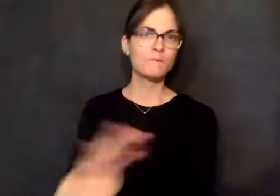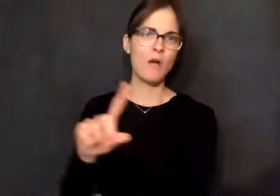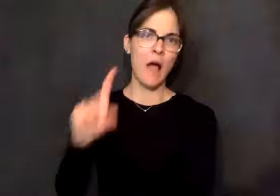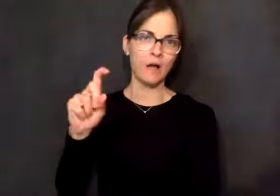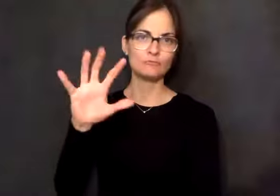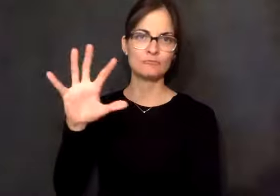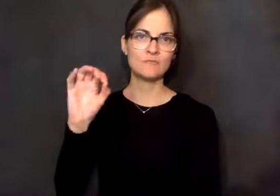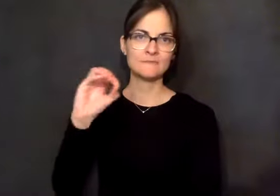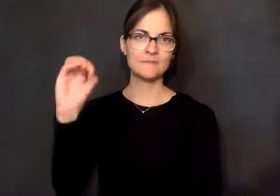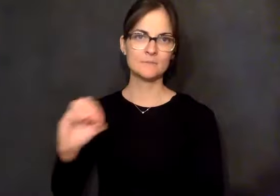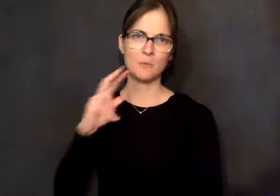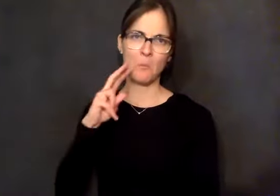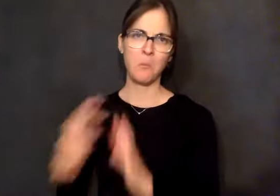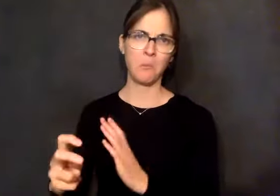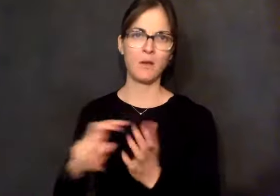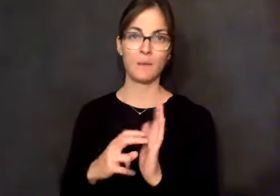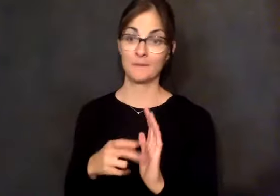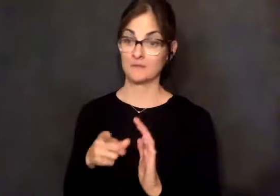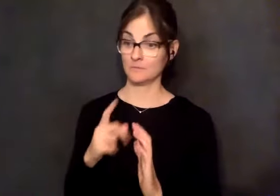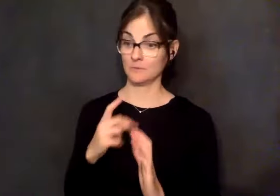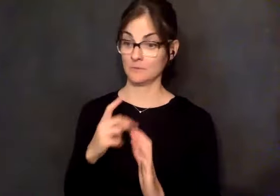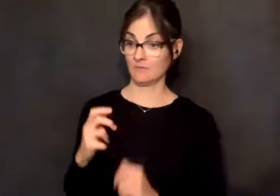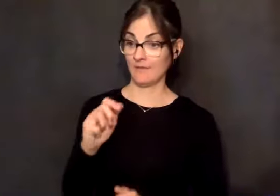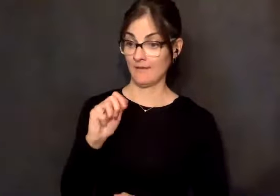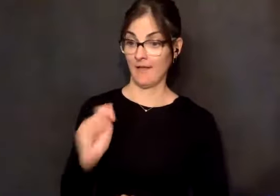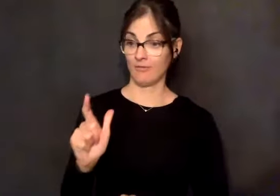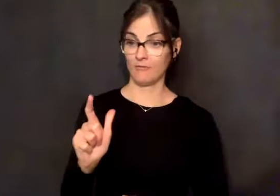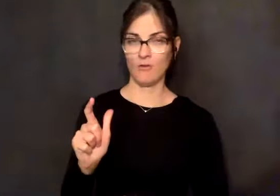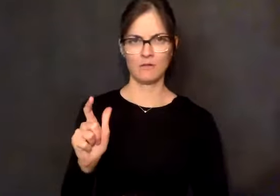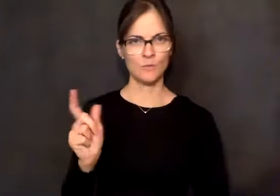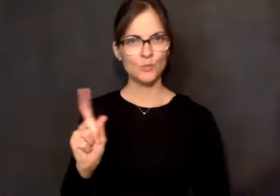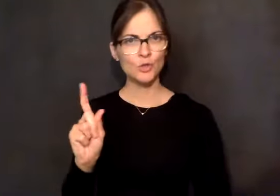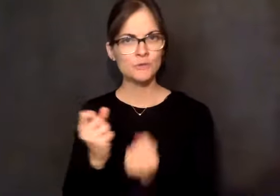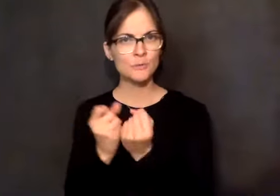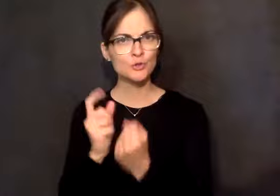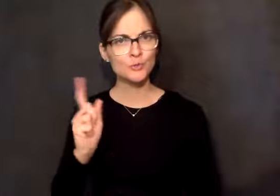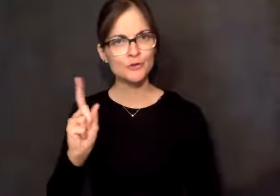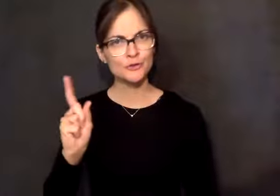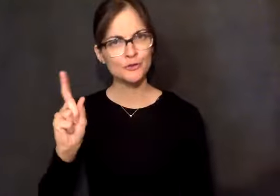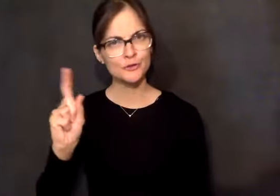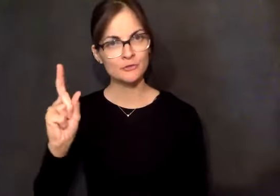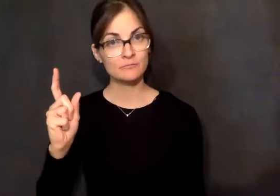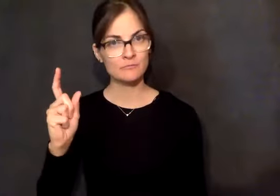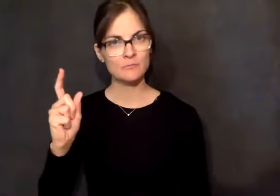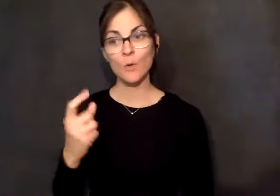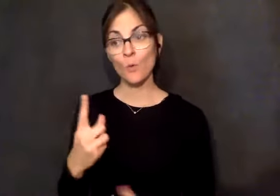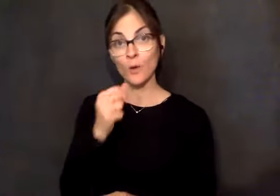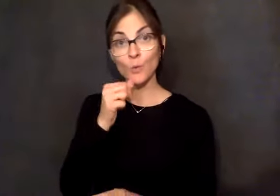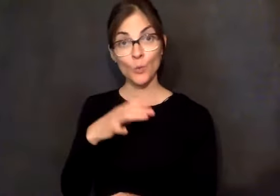do you die on the spot? And so I said, I've got to have a sponsor too. So I began to look around. Well, there was one lady that every